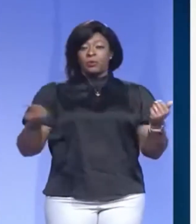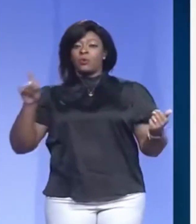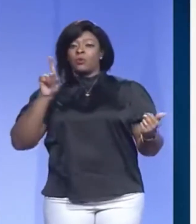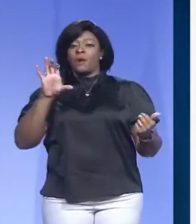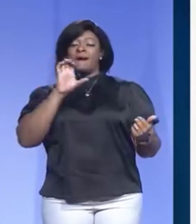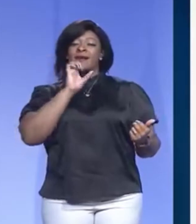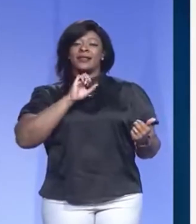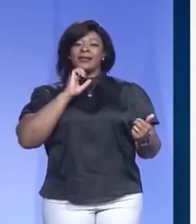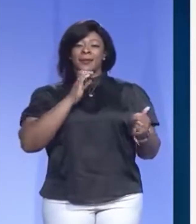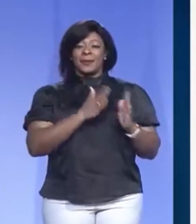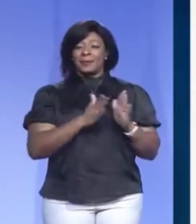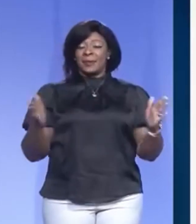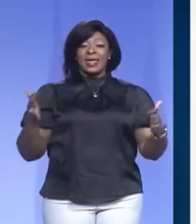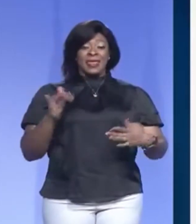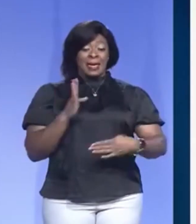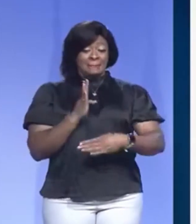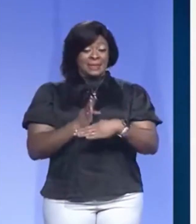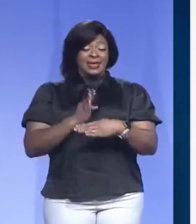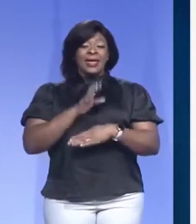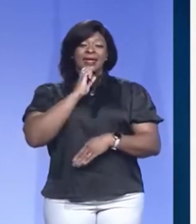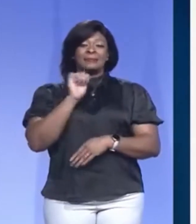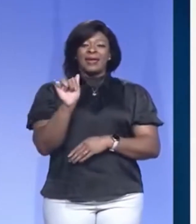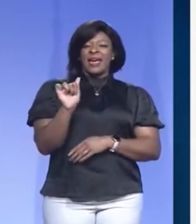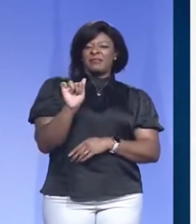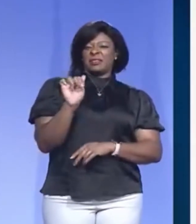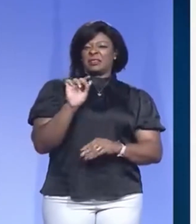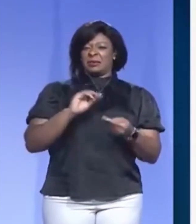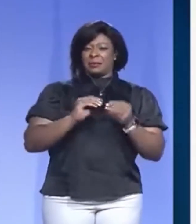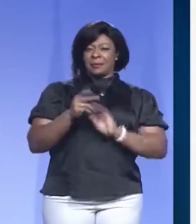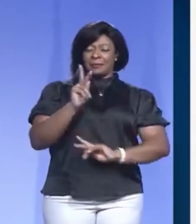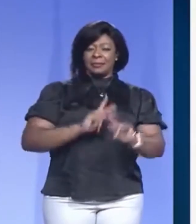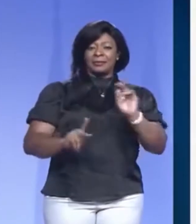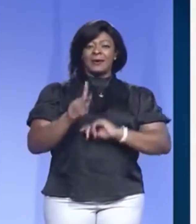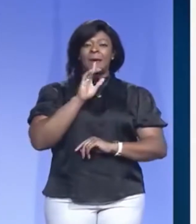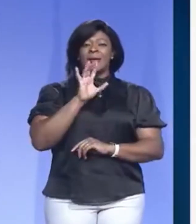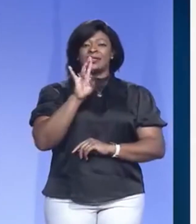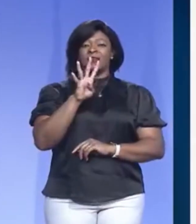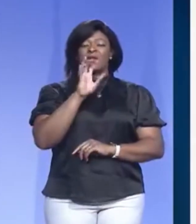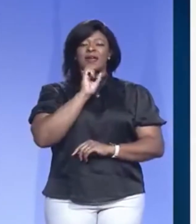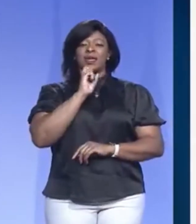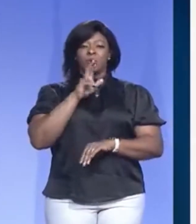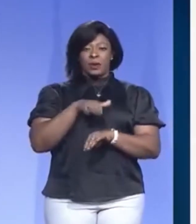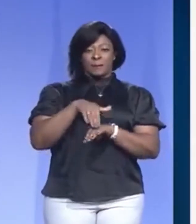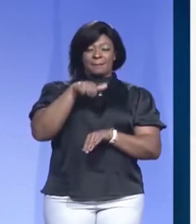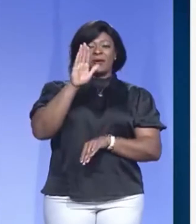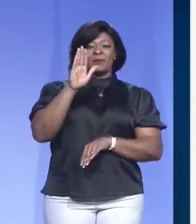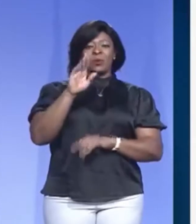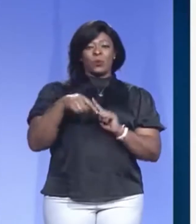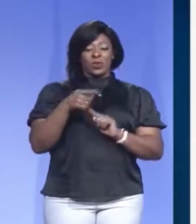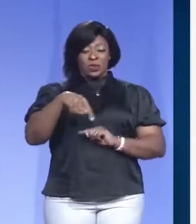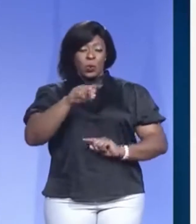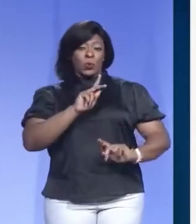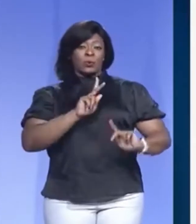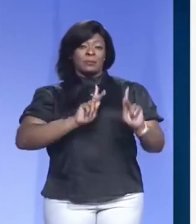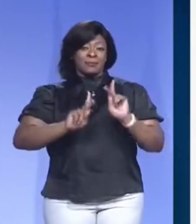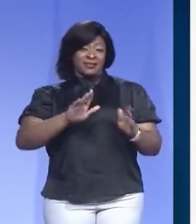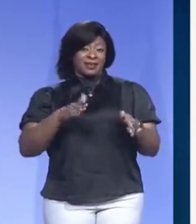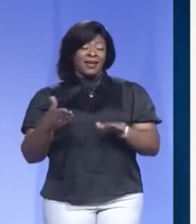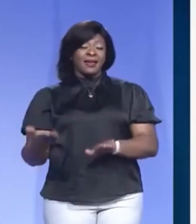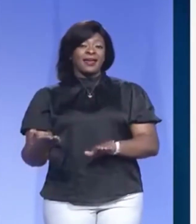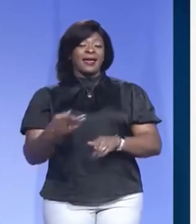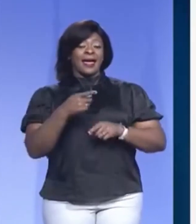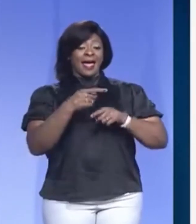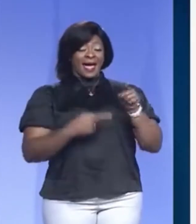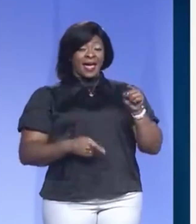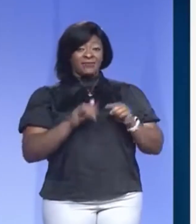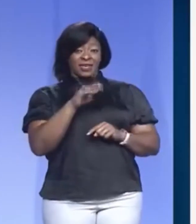and what that median means is that half of the cases were 74 years old or older when they died and half of the cases were